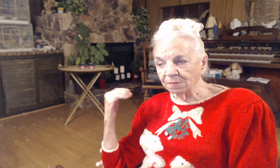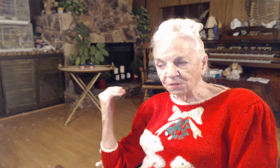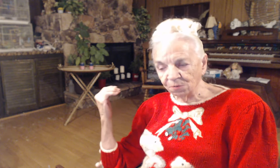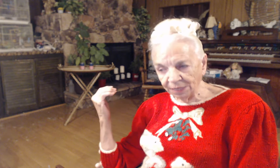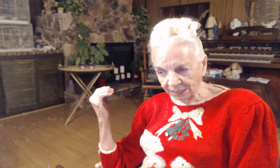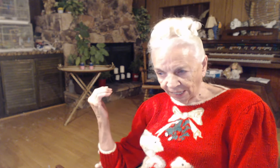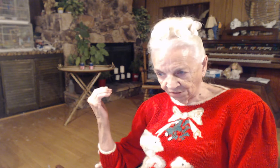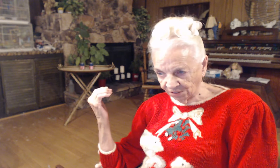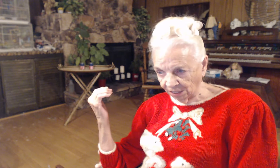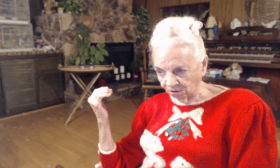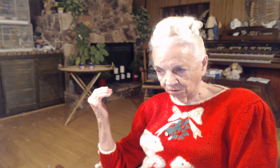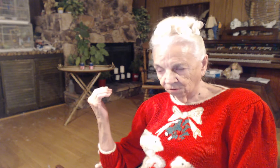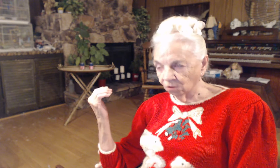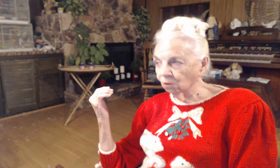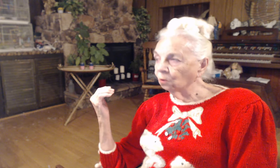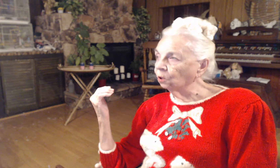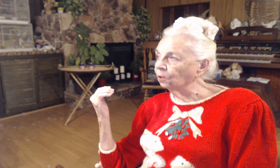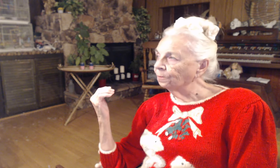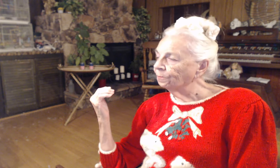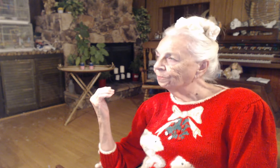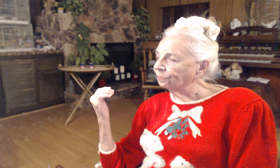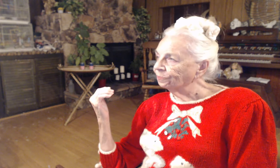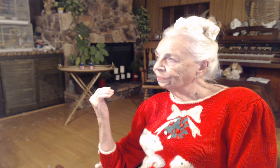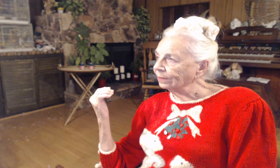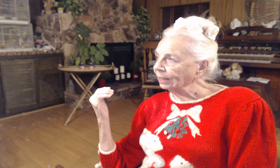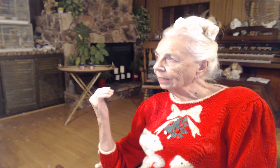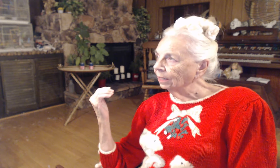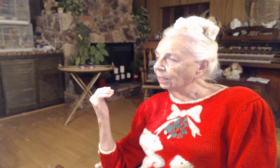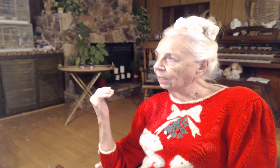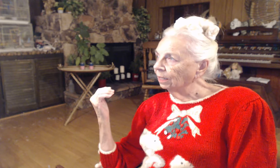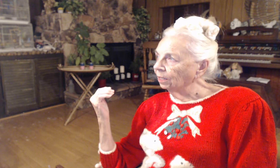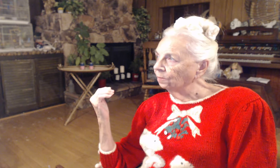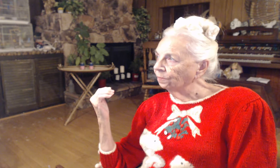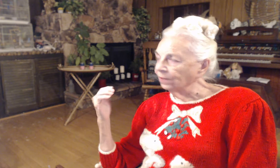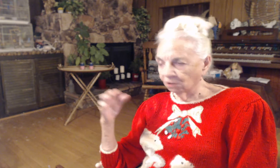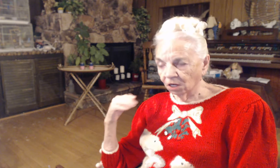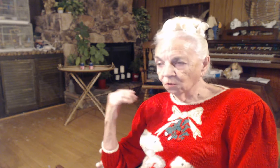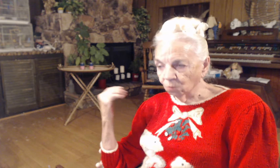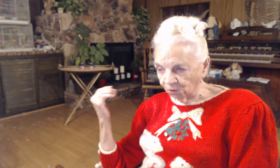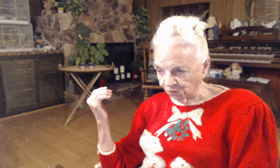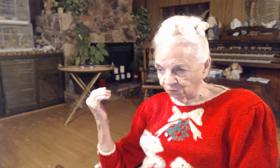being cast out. Or there are other words for it.